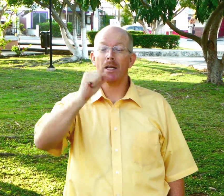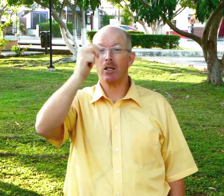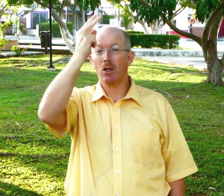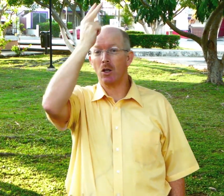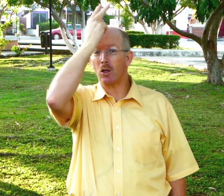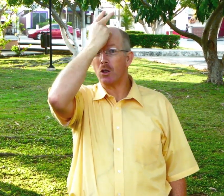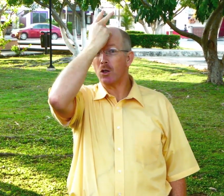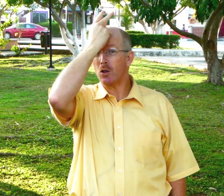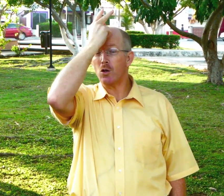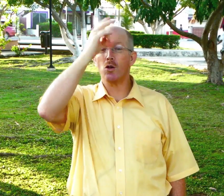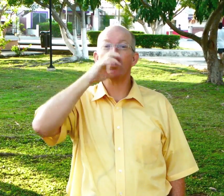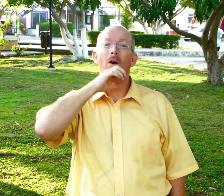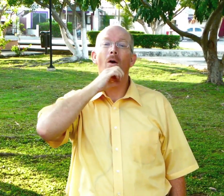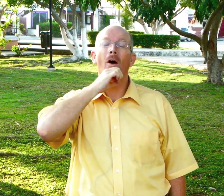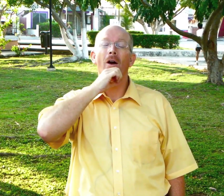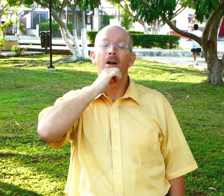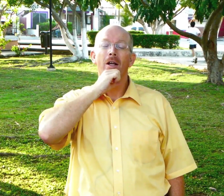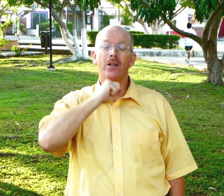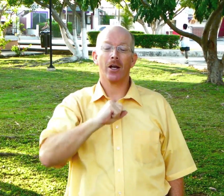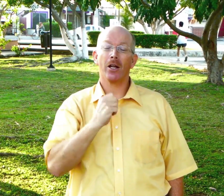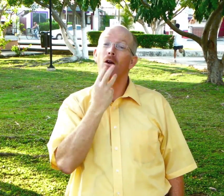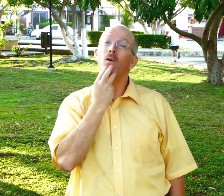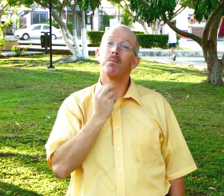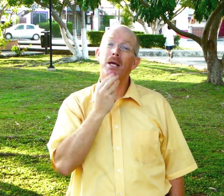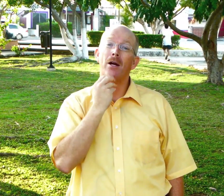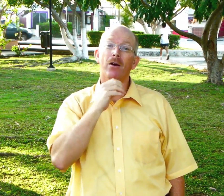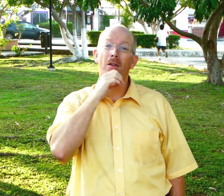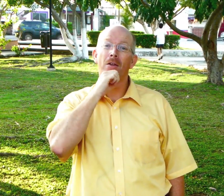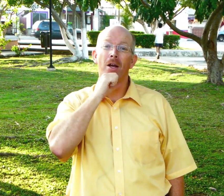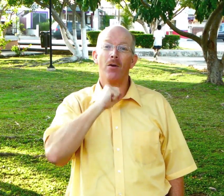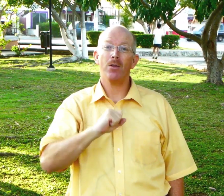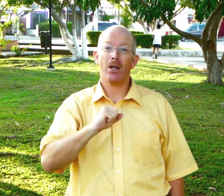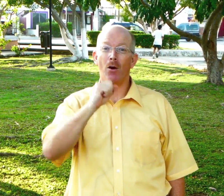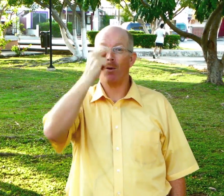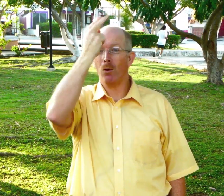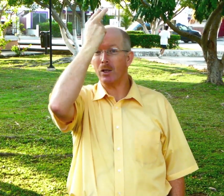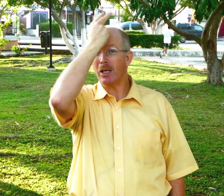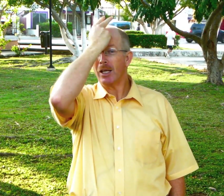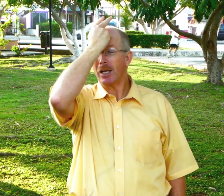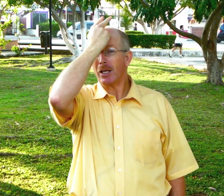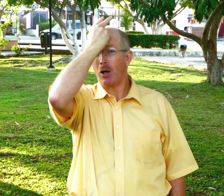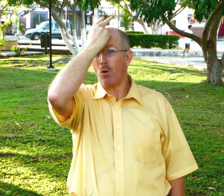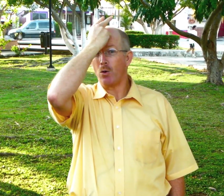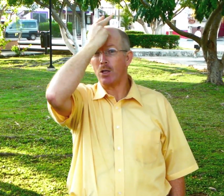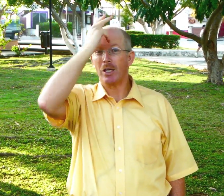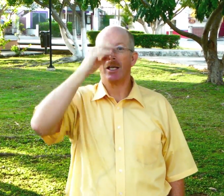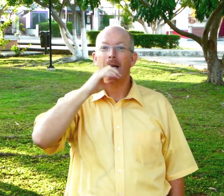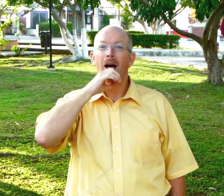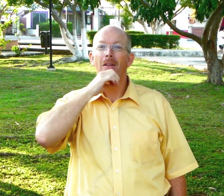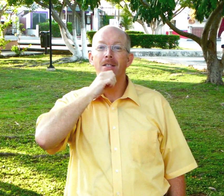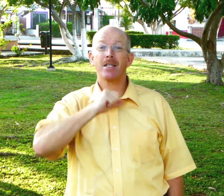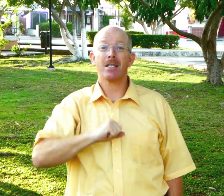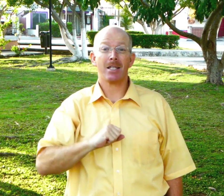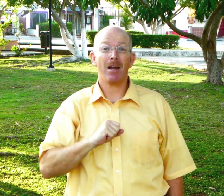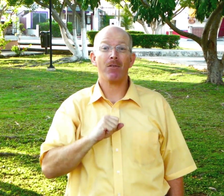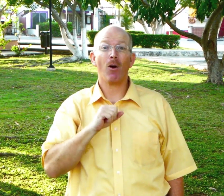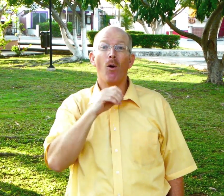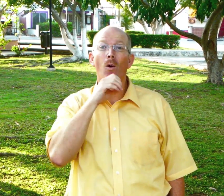goat you do your the little beard on the goat the old goat this is a sign for old